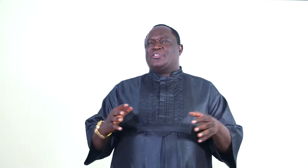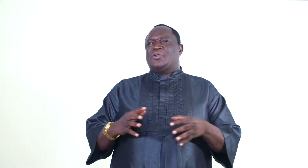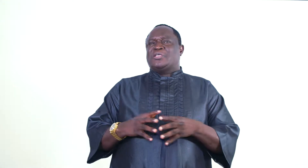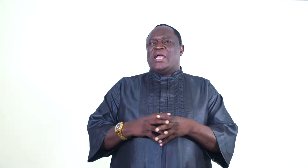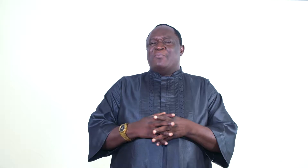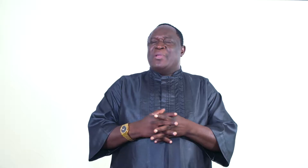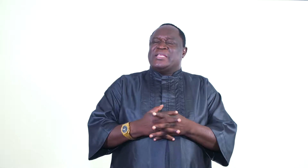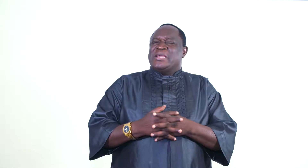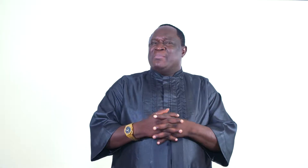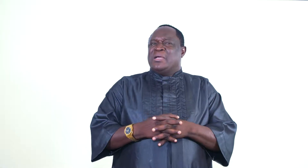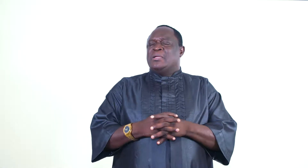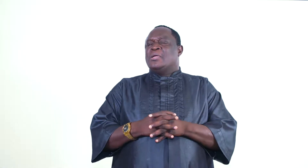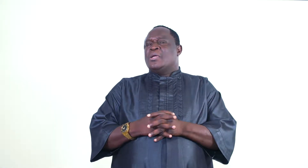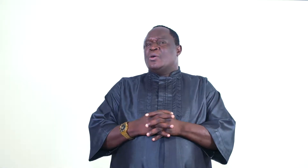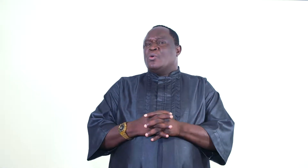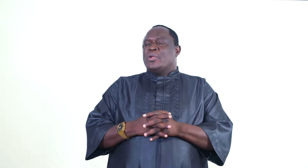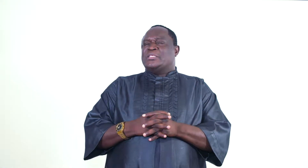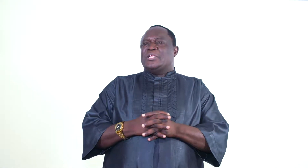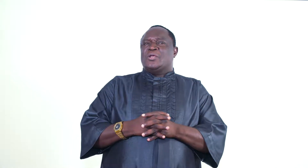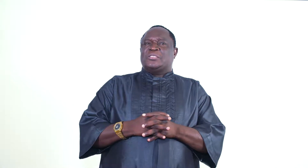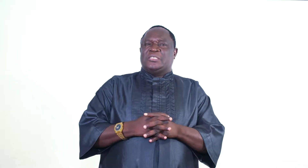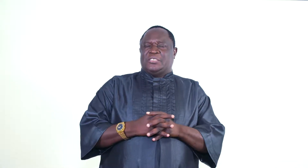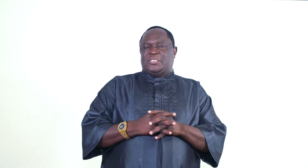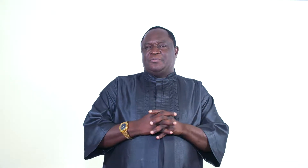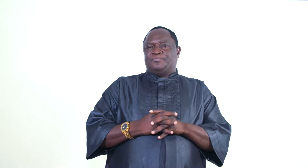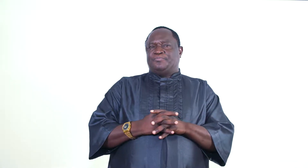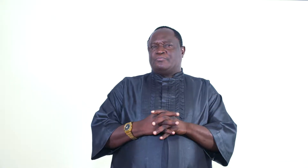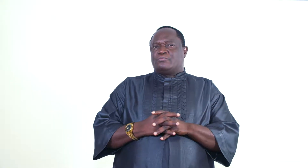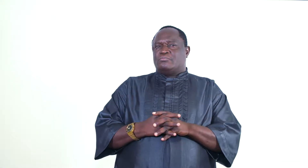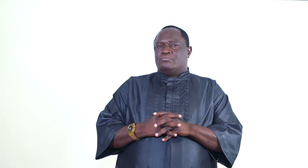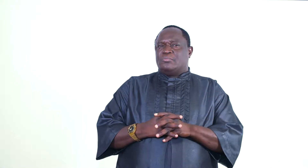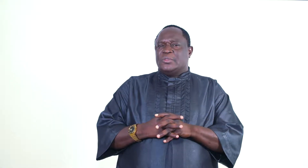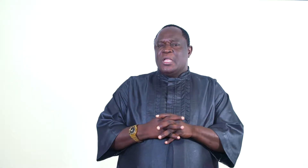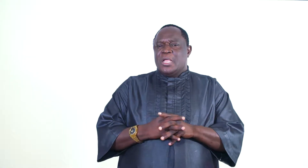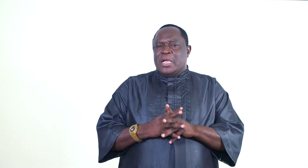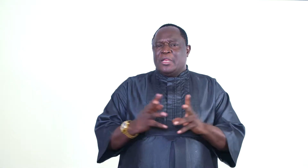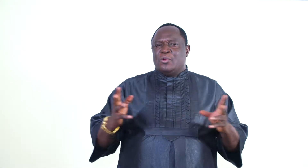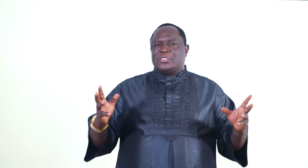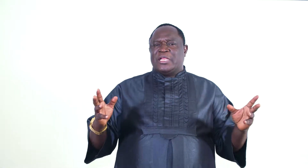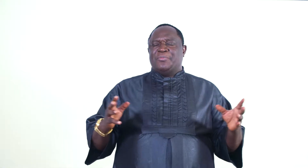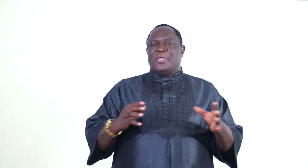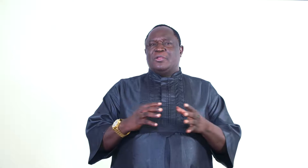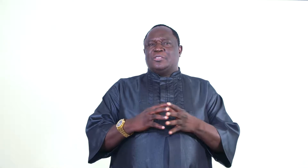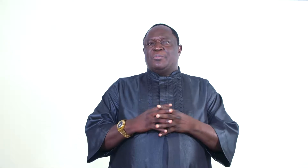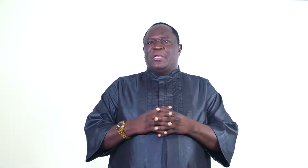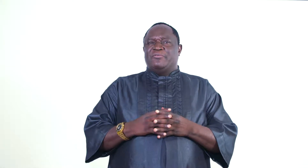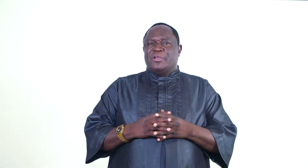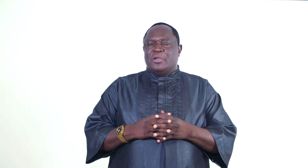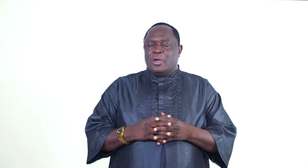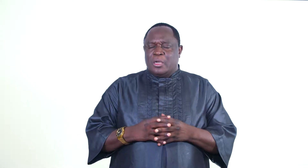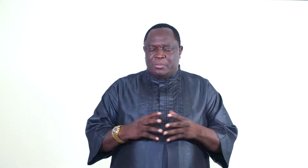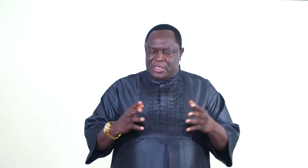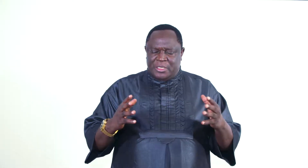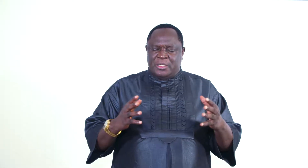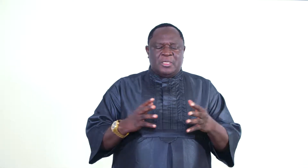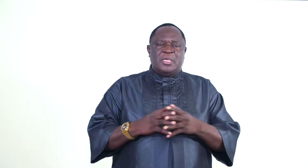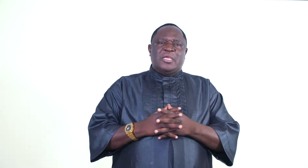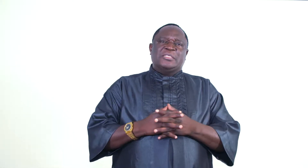resorts, I met a man who is a Gnostist. And he was telling me he doesn't believe in God, but he is